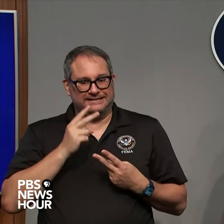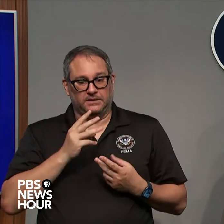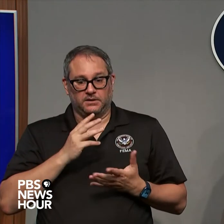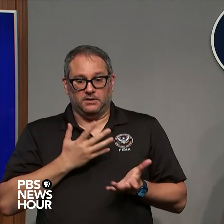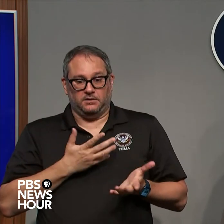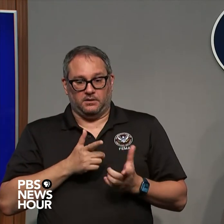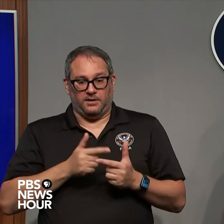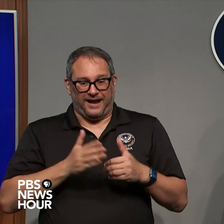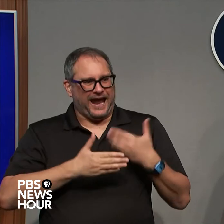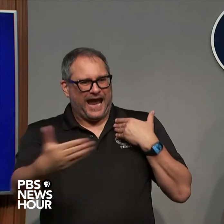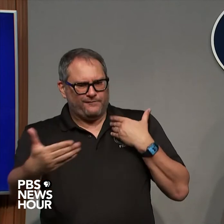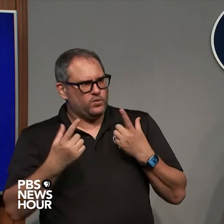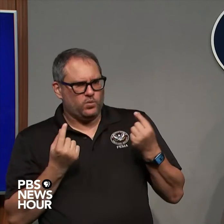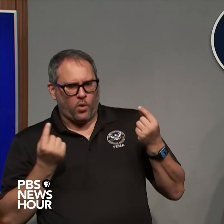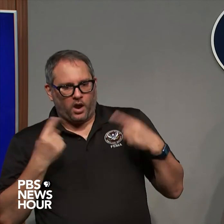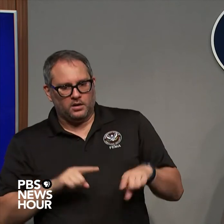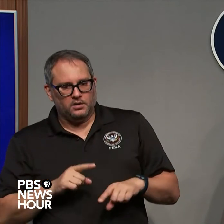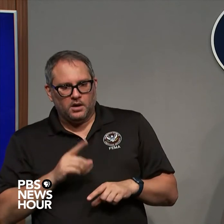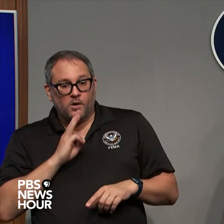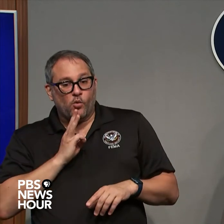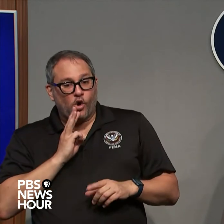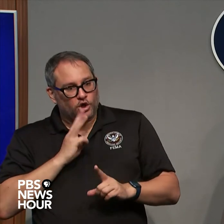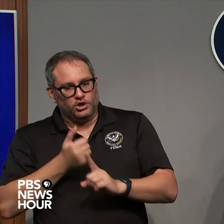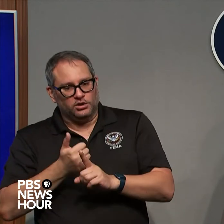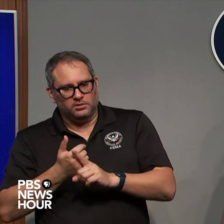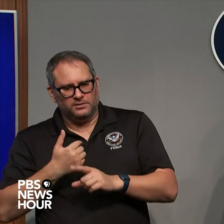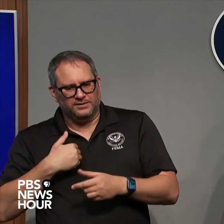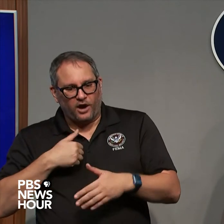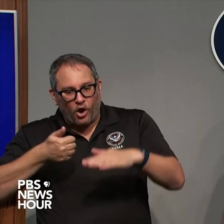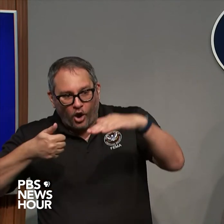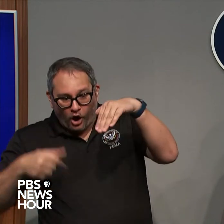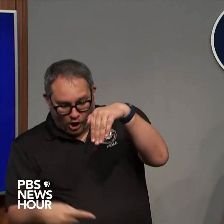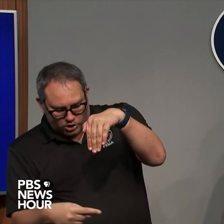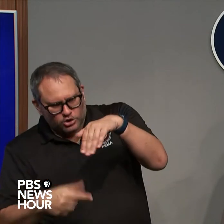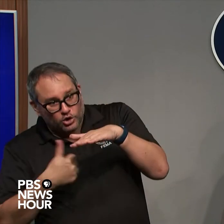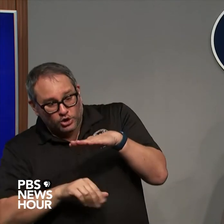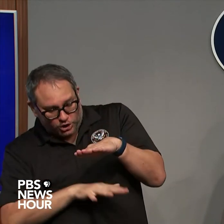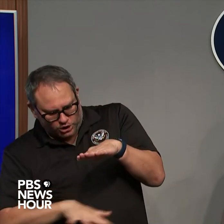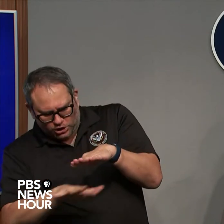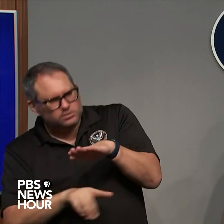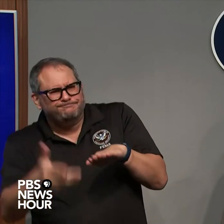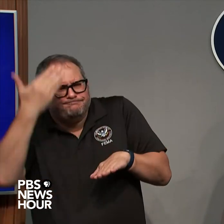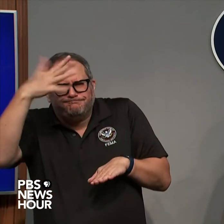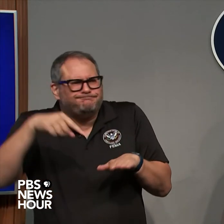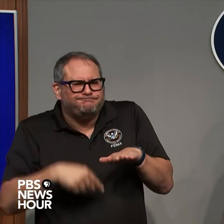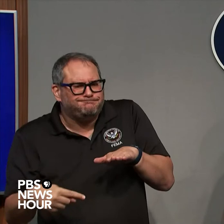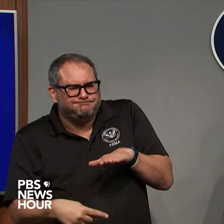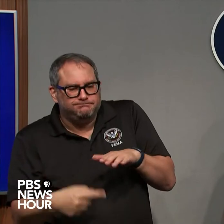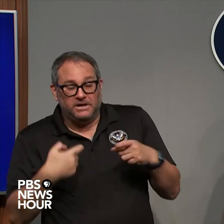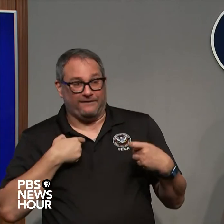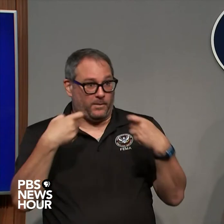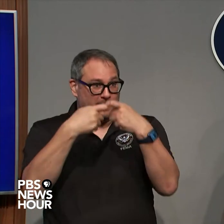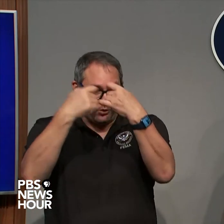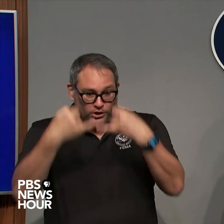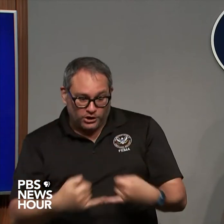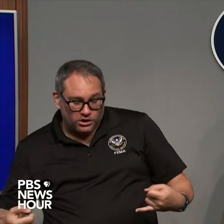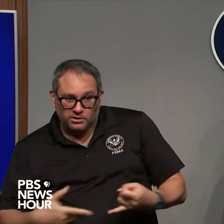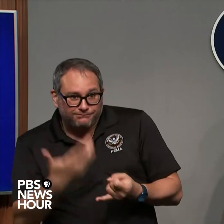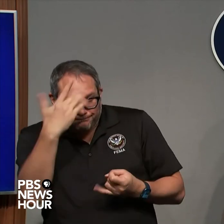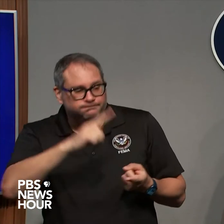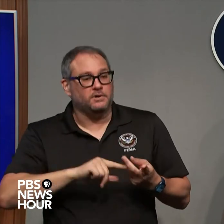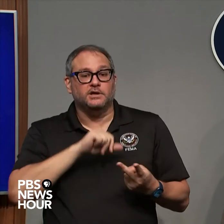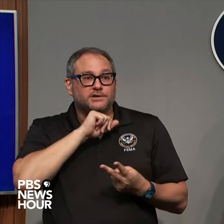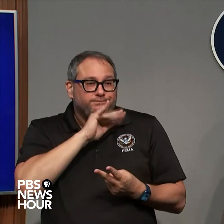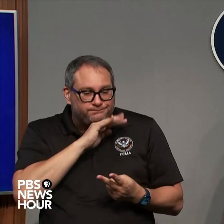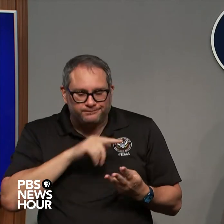what's in the water you know you think about power lines down hazards and you think about generator useless we please help us